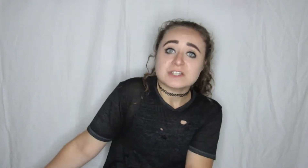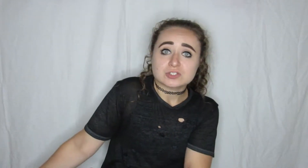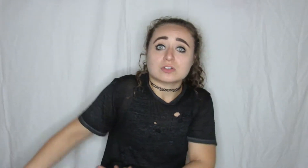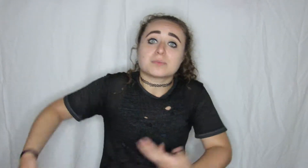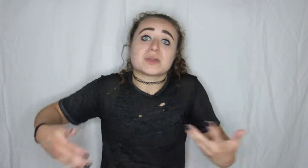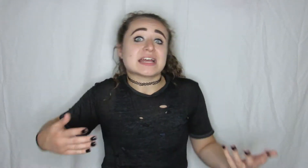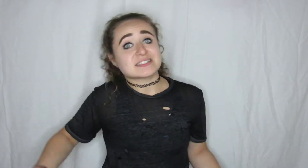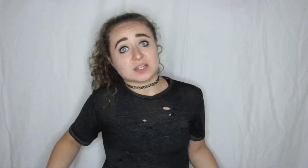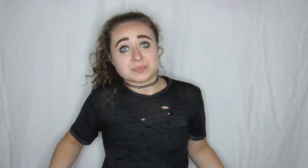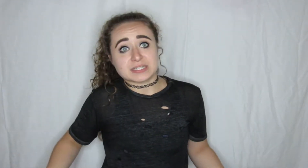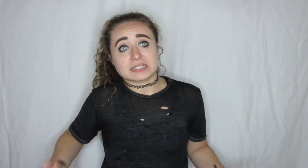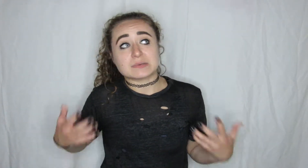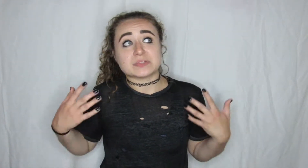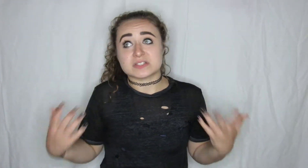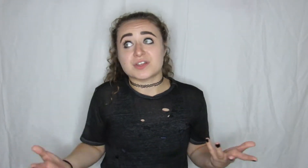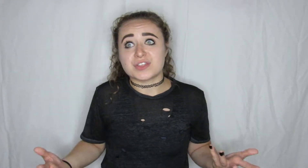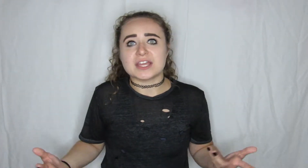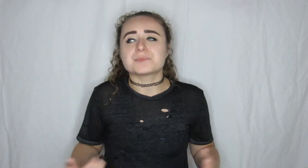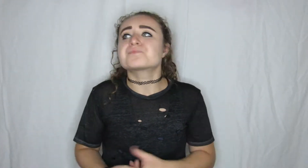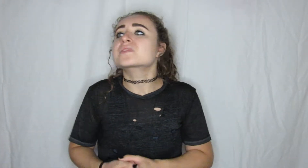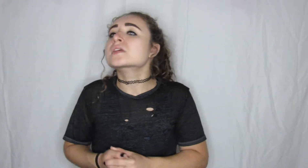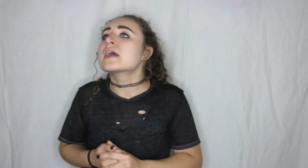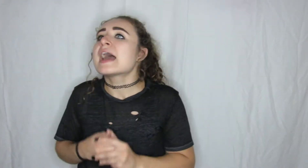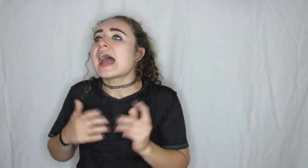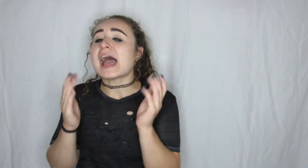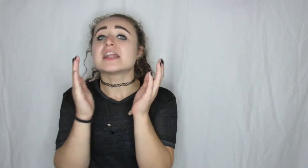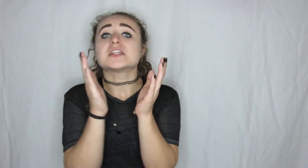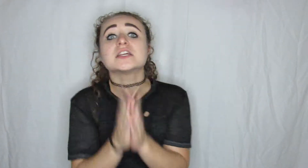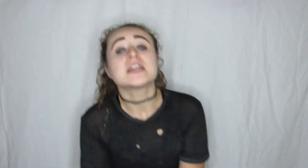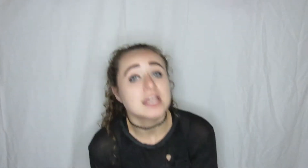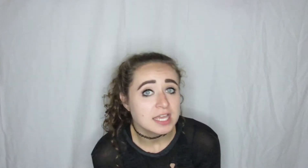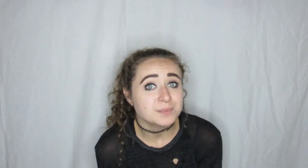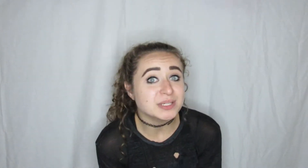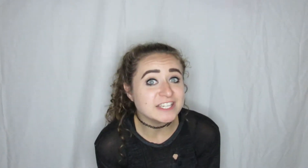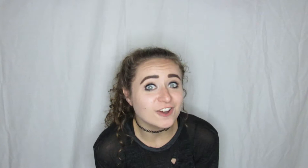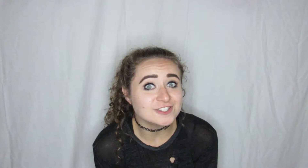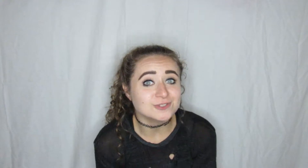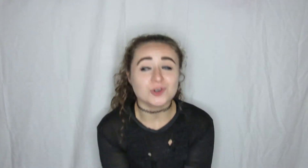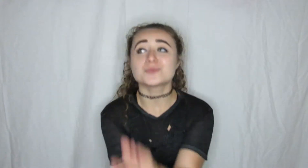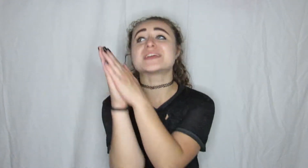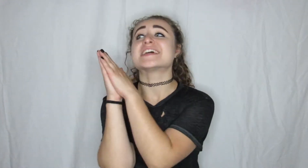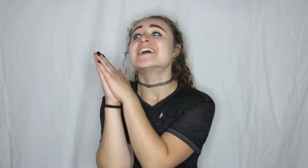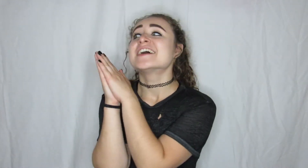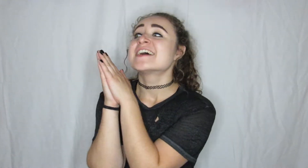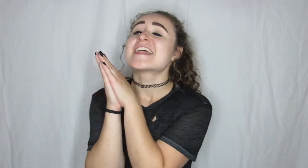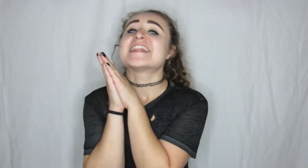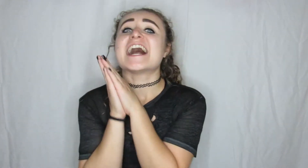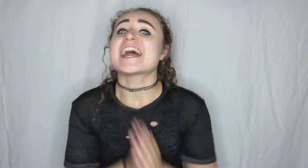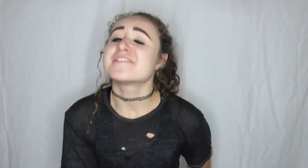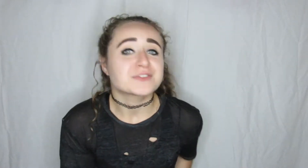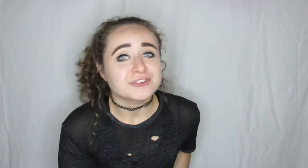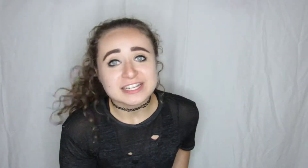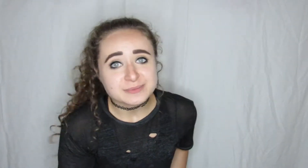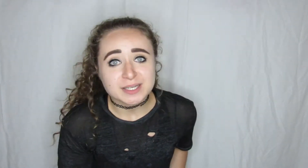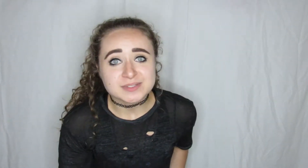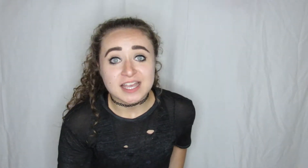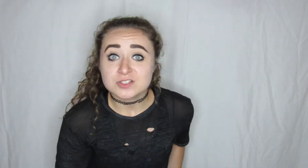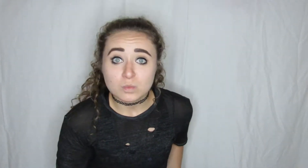official but we had something it was a thing and Pete also told me that I have every right to be upset as